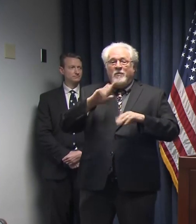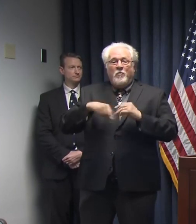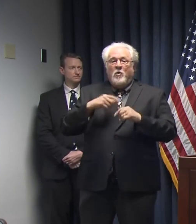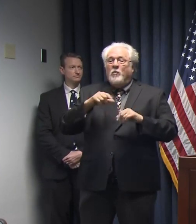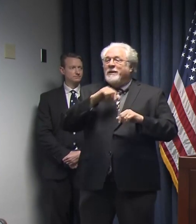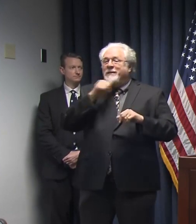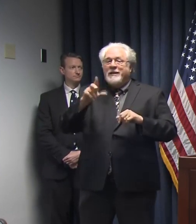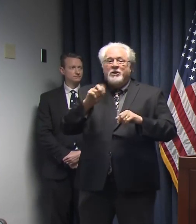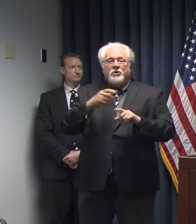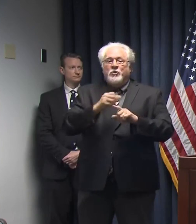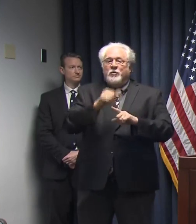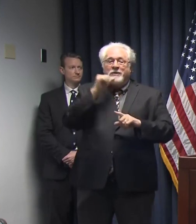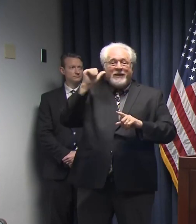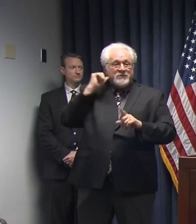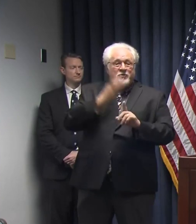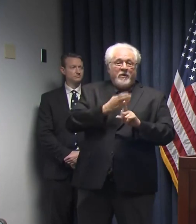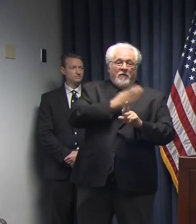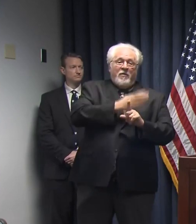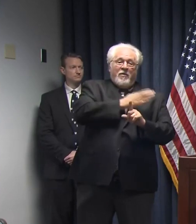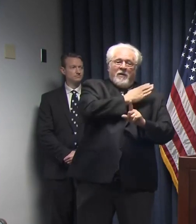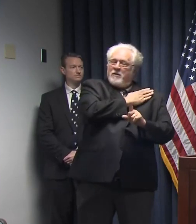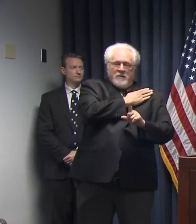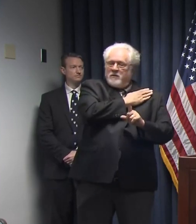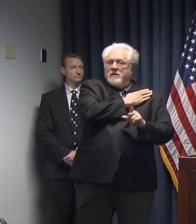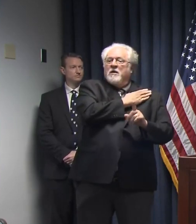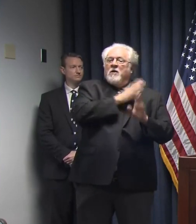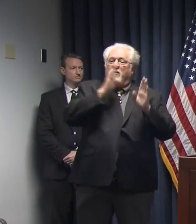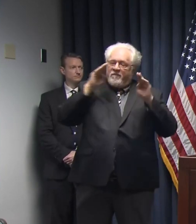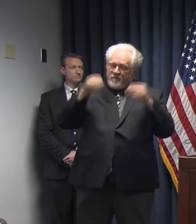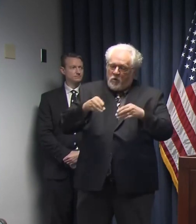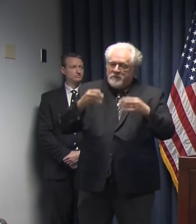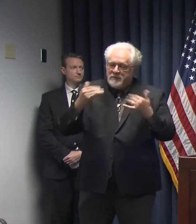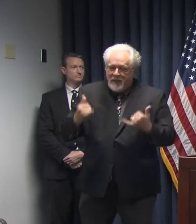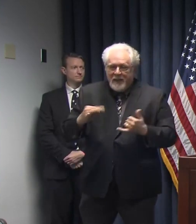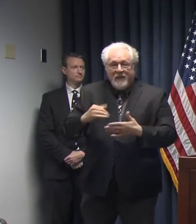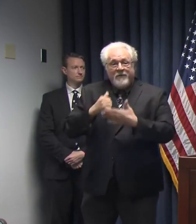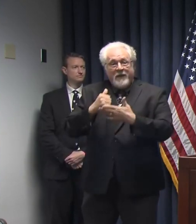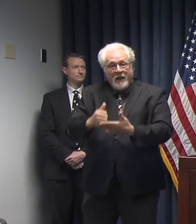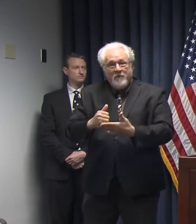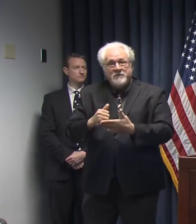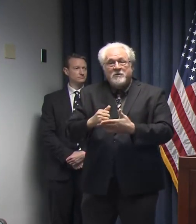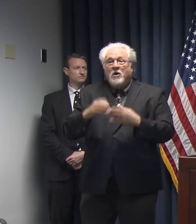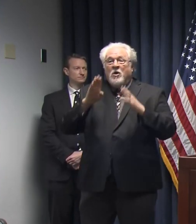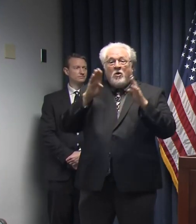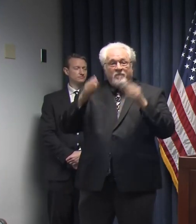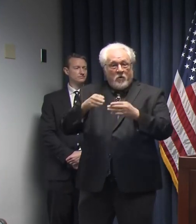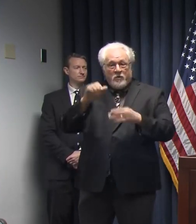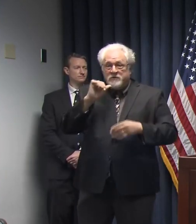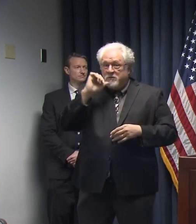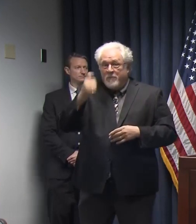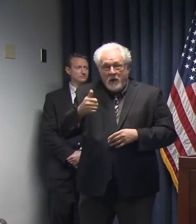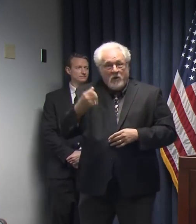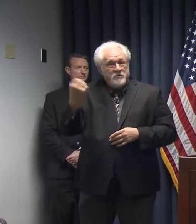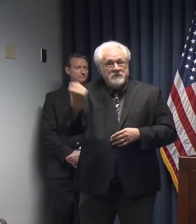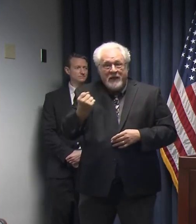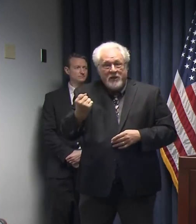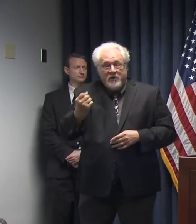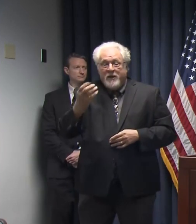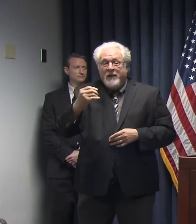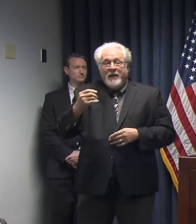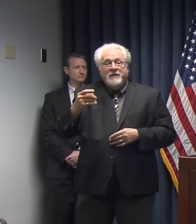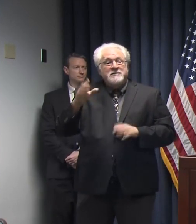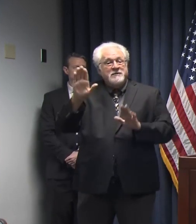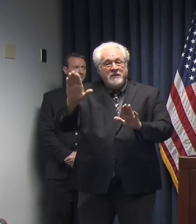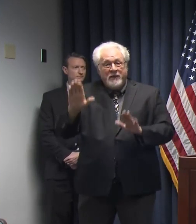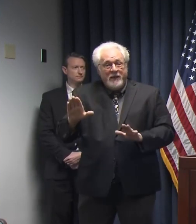didn't do yesterday, so I'm asking people to be focused on today. And if it helps, I can ask them to be focused on tomorrow, Saturday, and the following day,